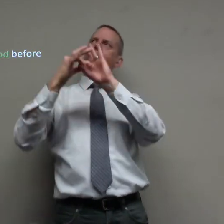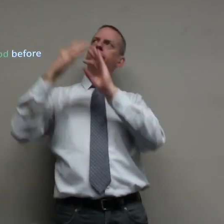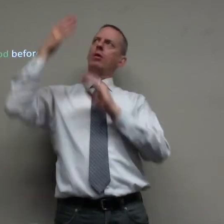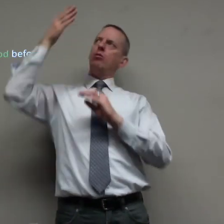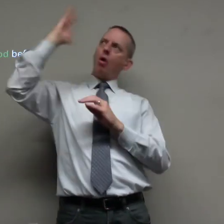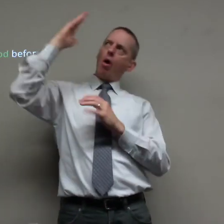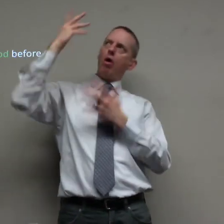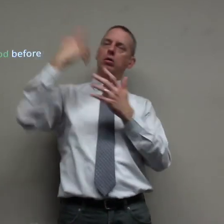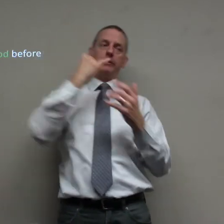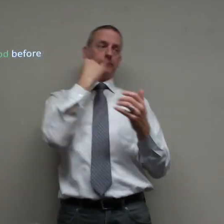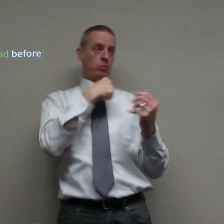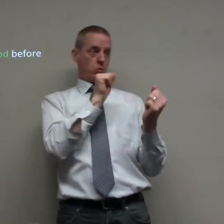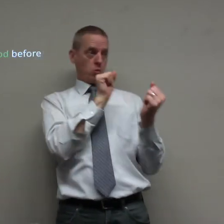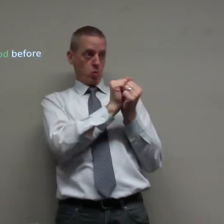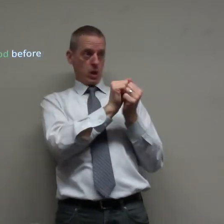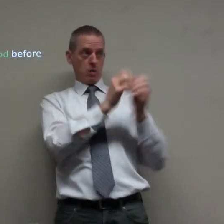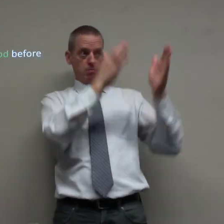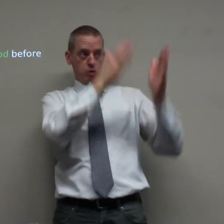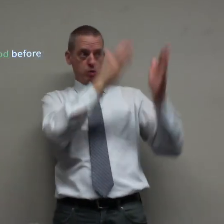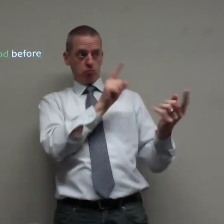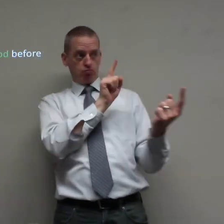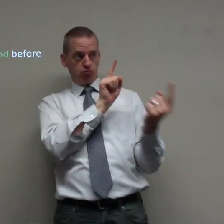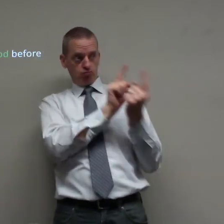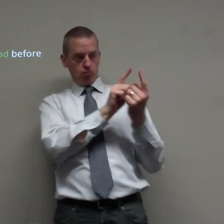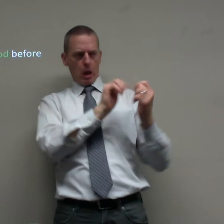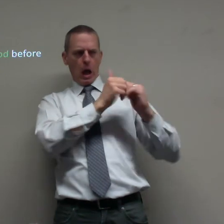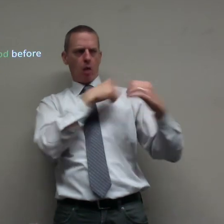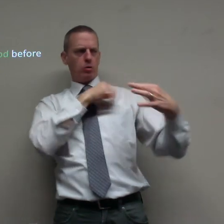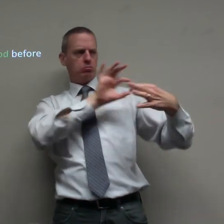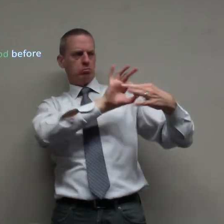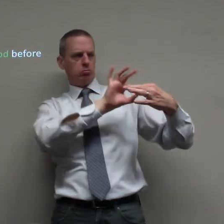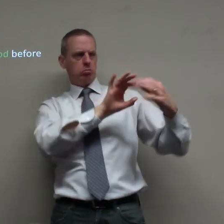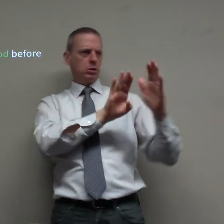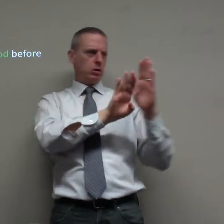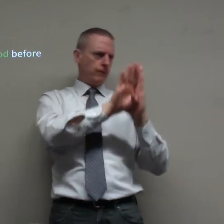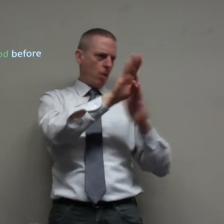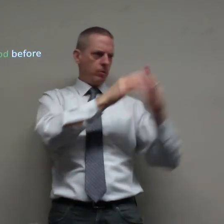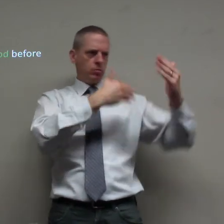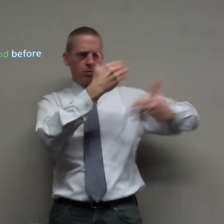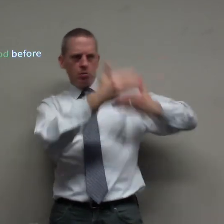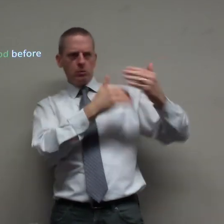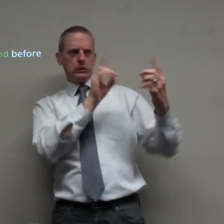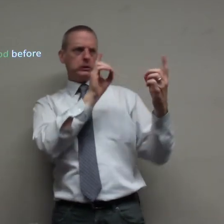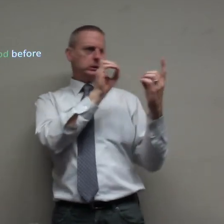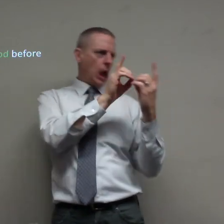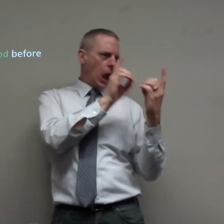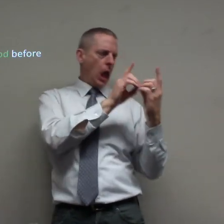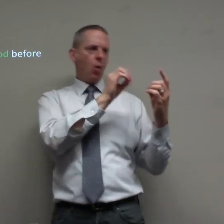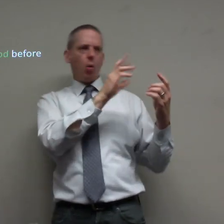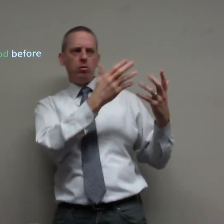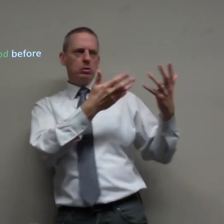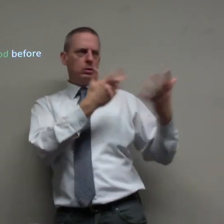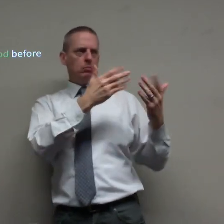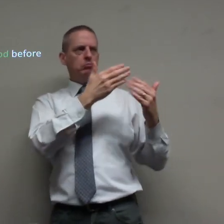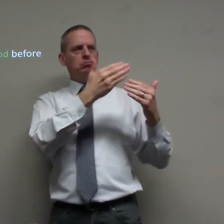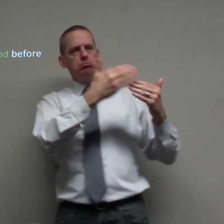talking about how we become part of God with a relationship as well it's about dating God